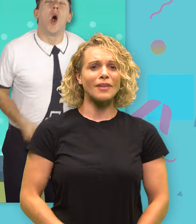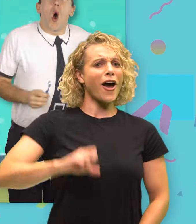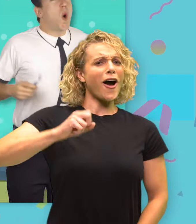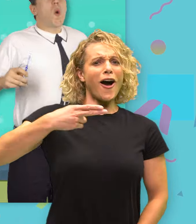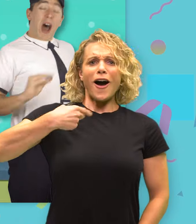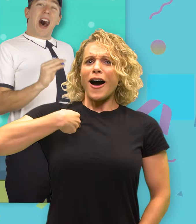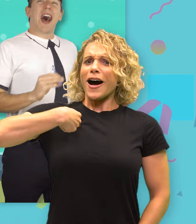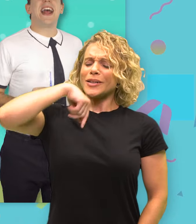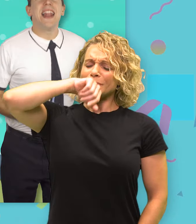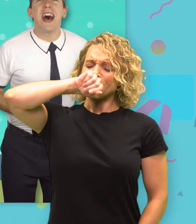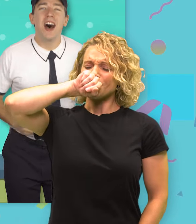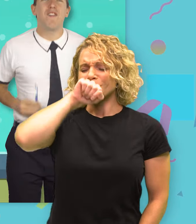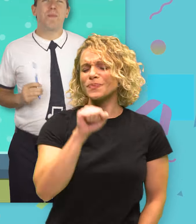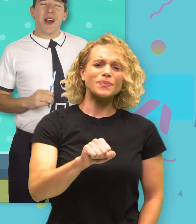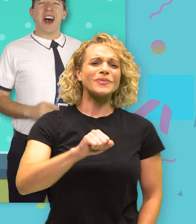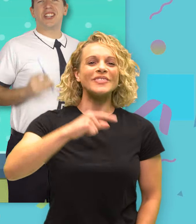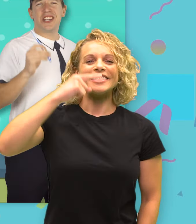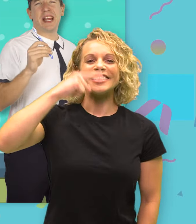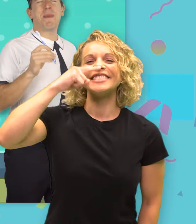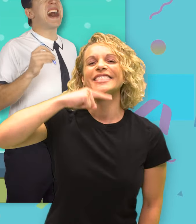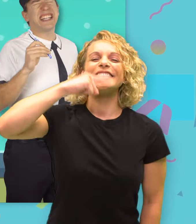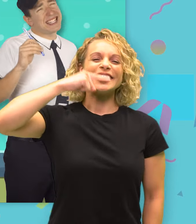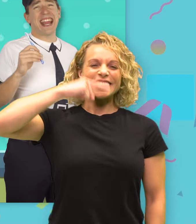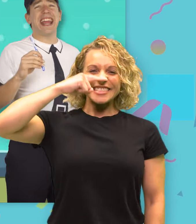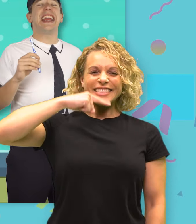Oh, I love brushing my teeth.